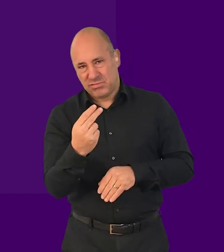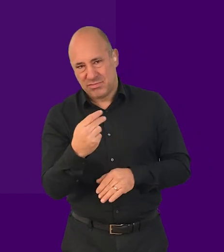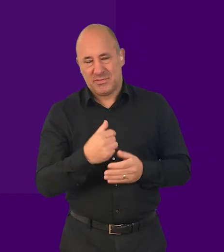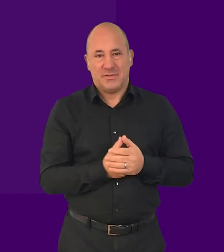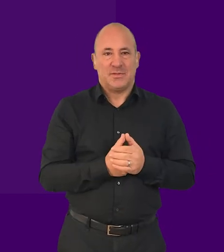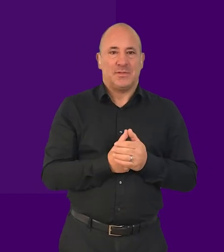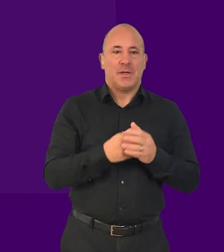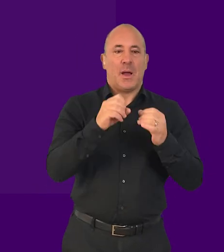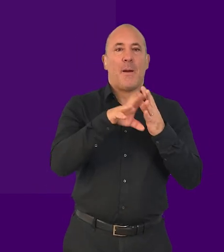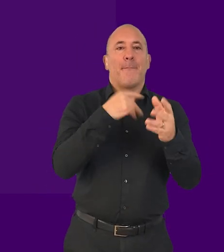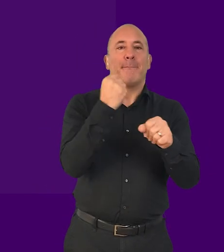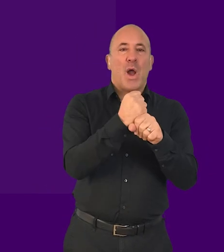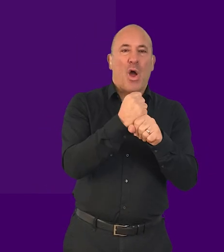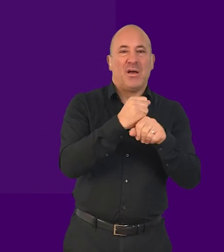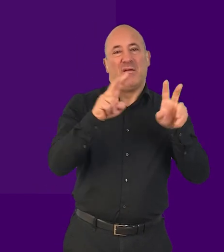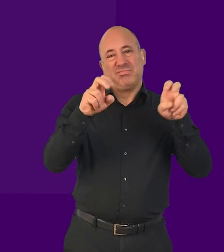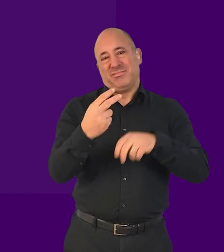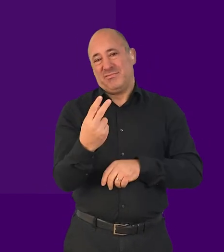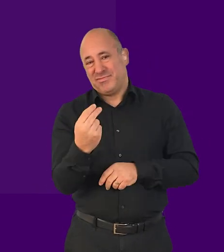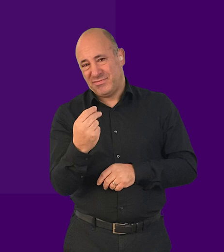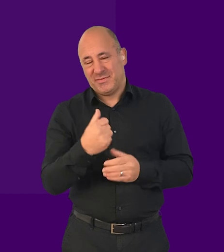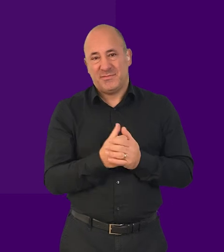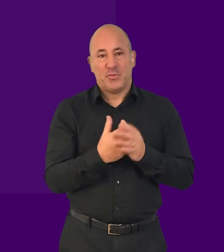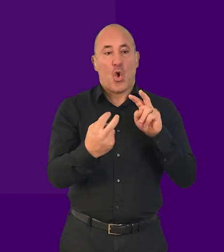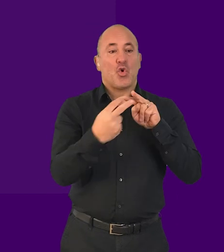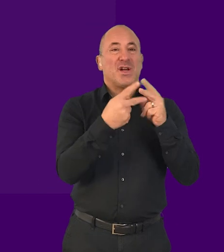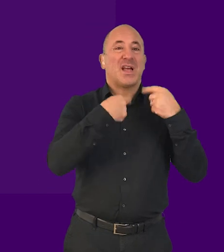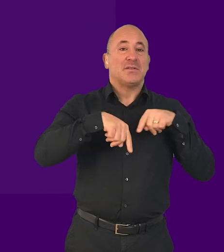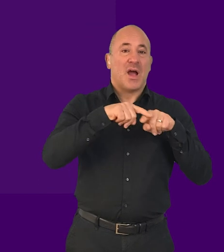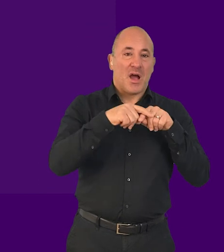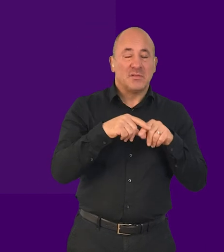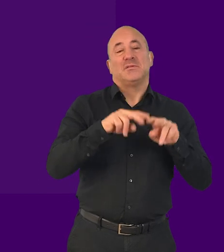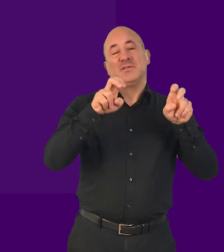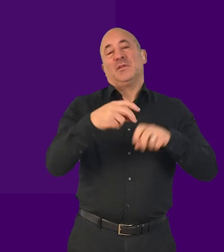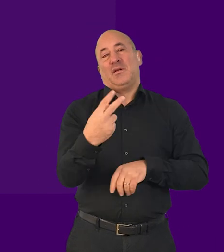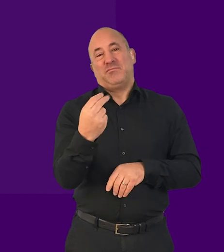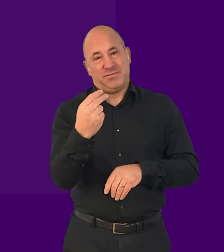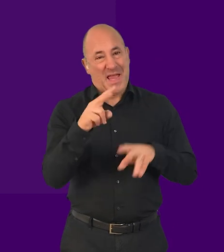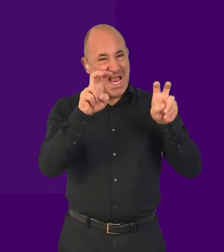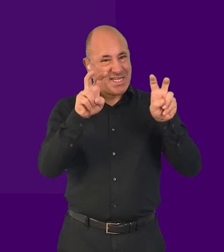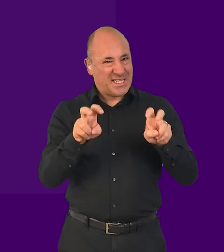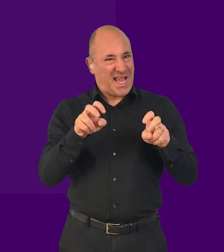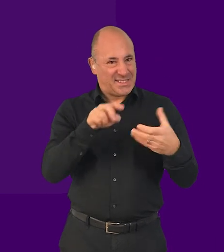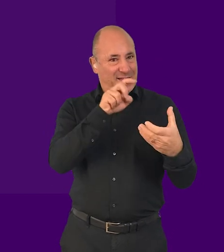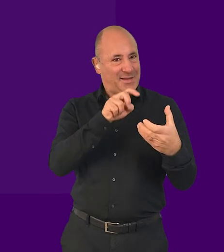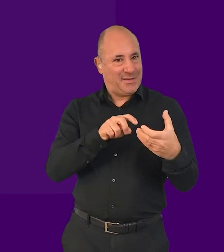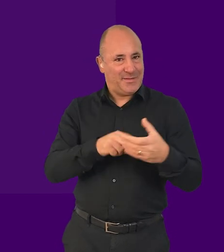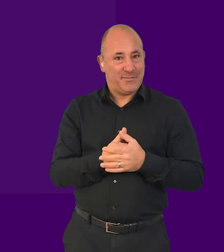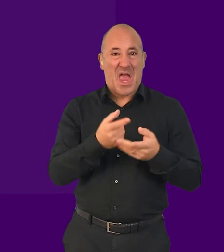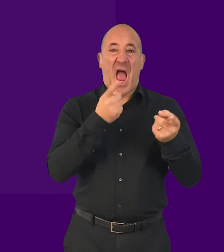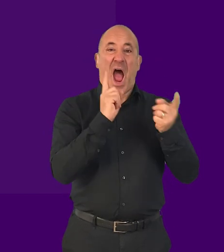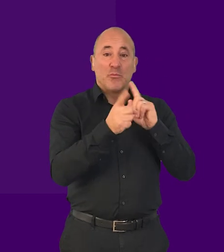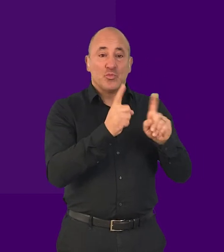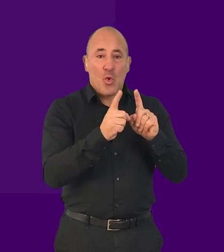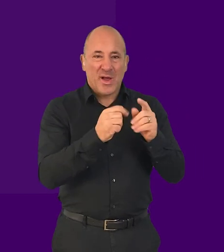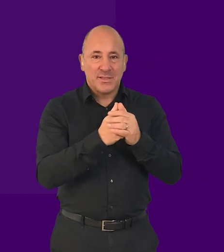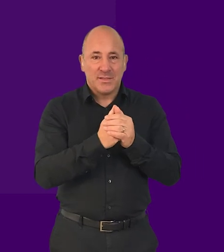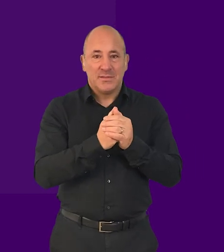heading level two. Contact us, heading level two. On Android, you can swipe down then up in one gesture